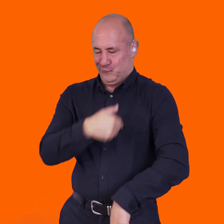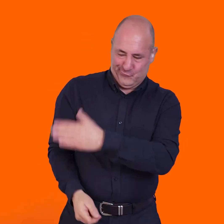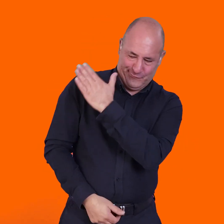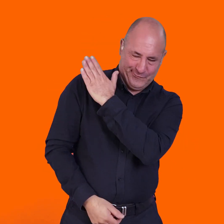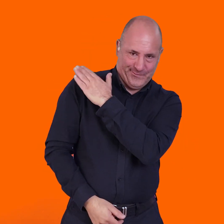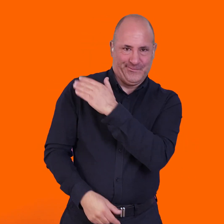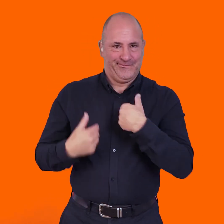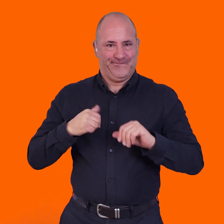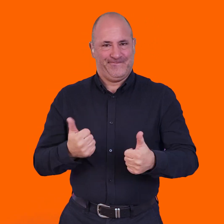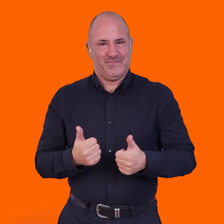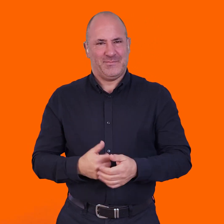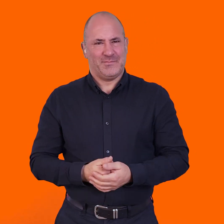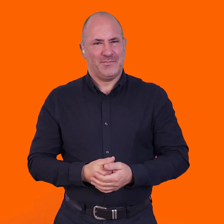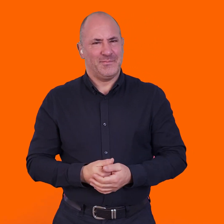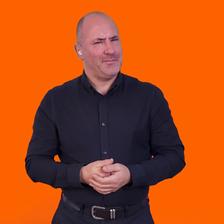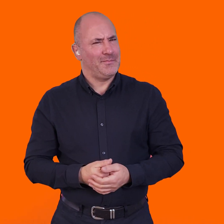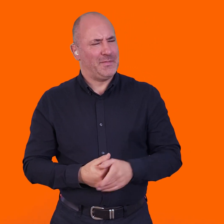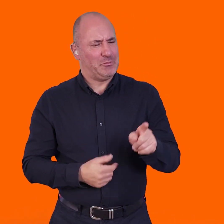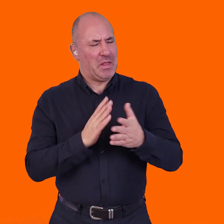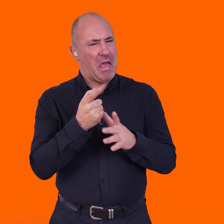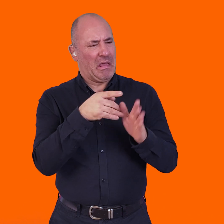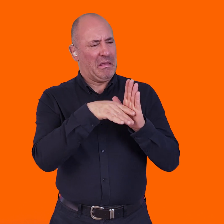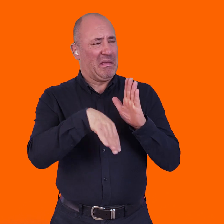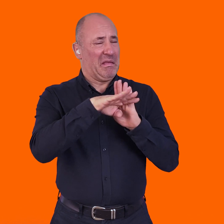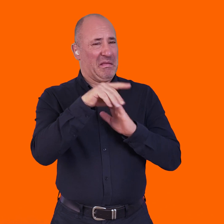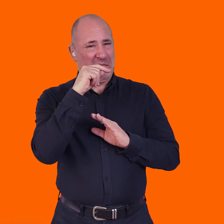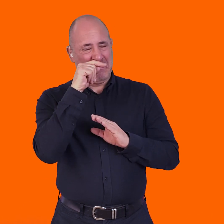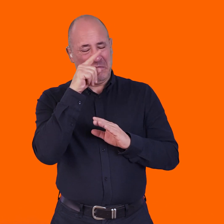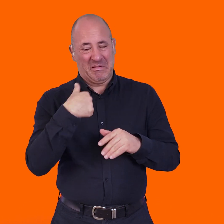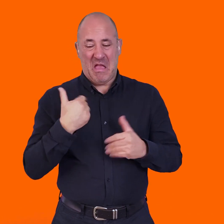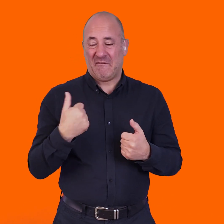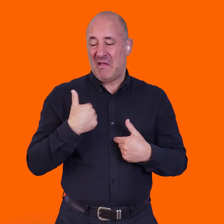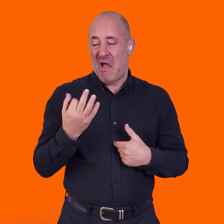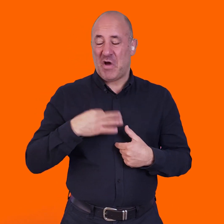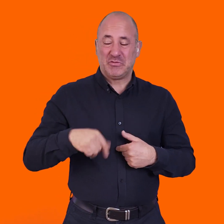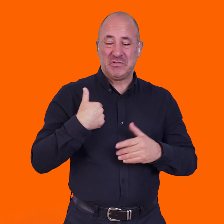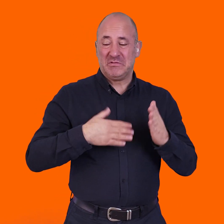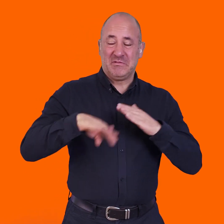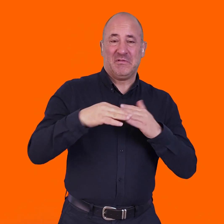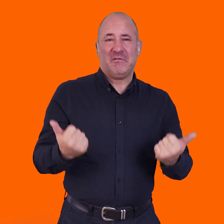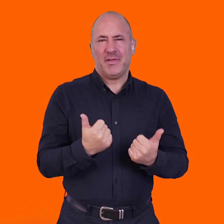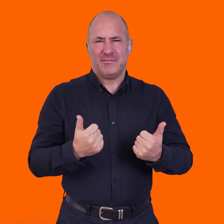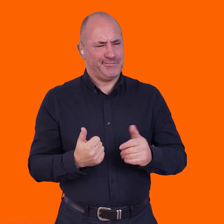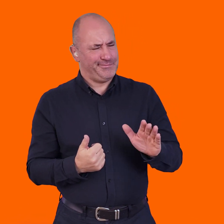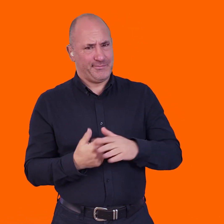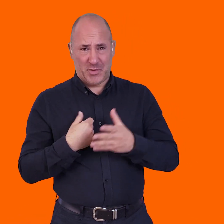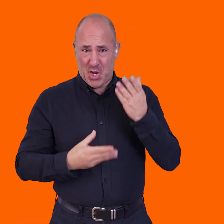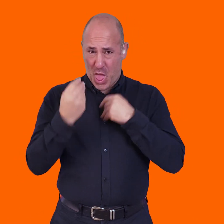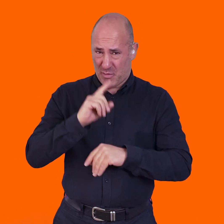You know, that's coming from this very privileged place and what have we learnt needs